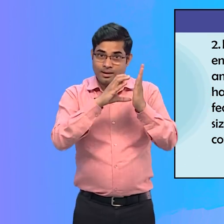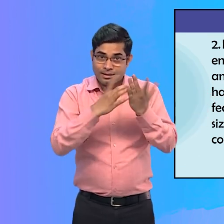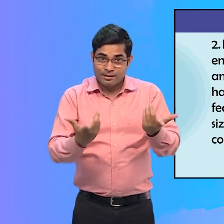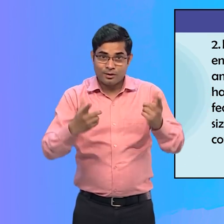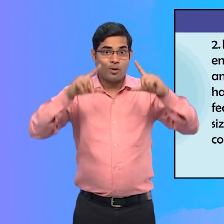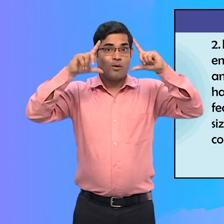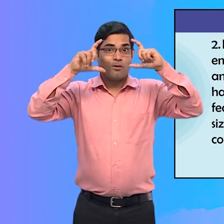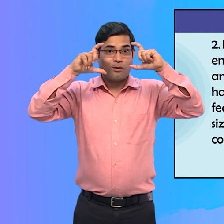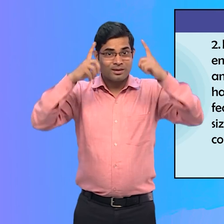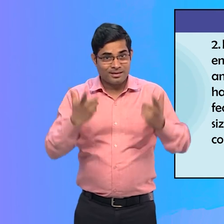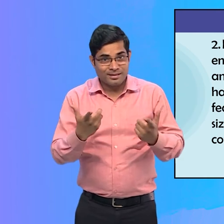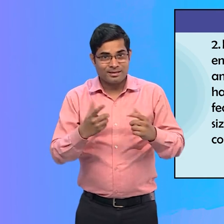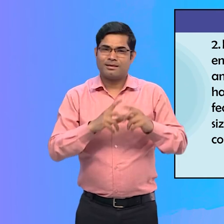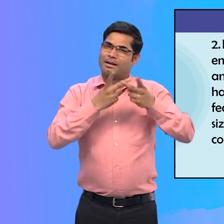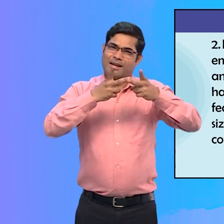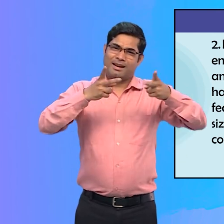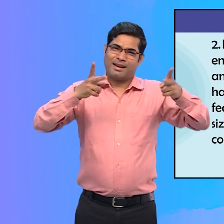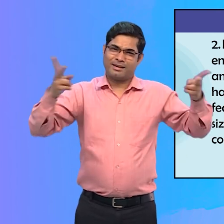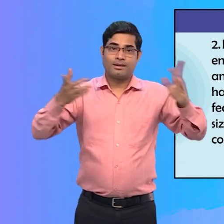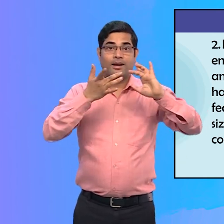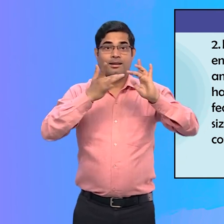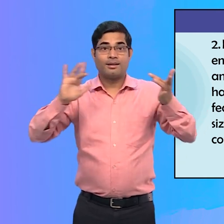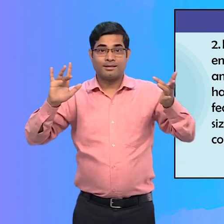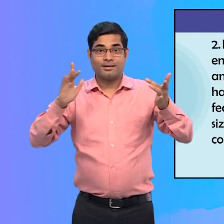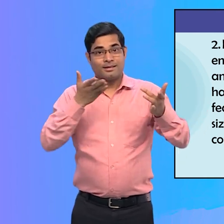and other web page content.